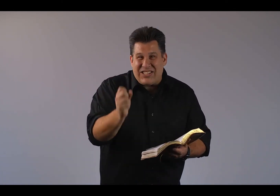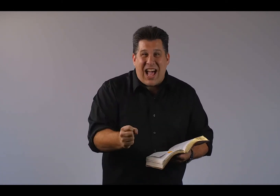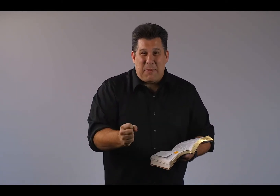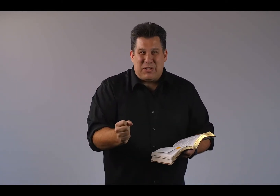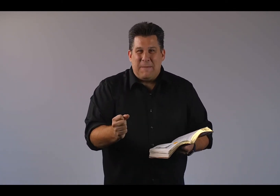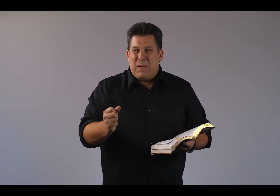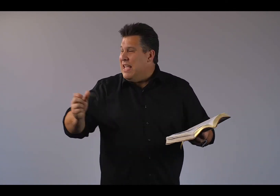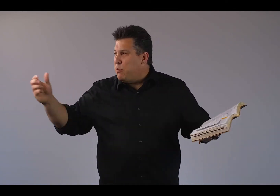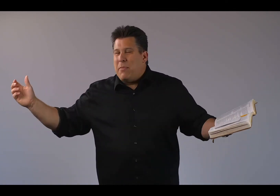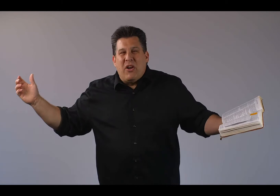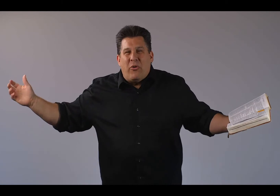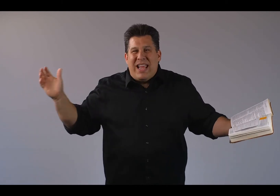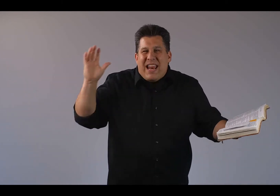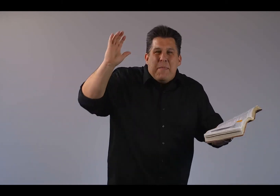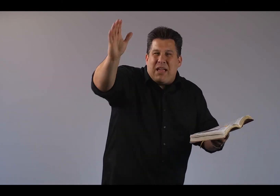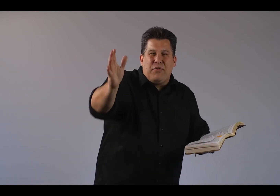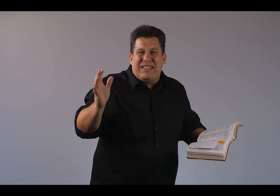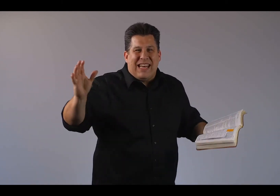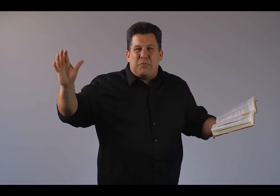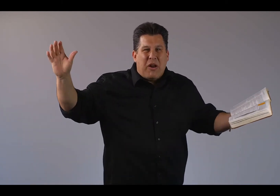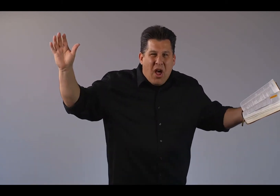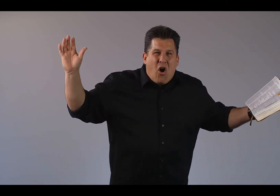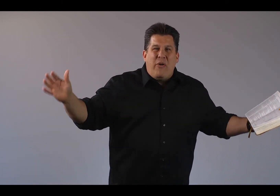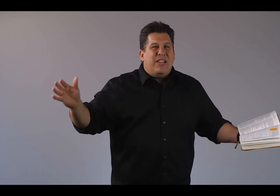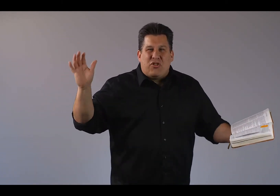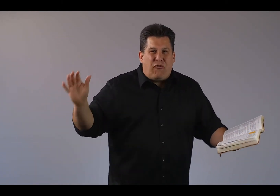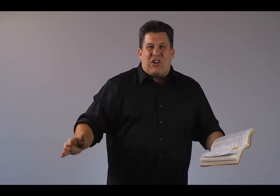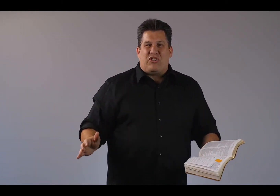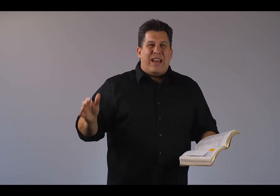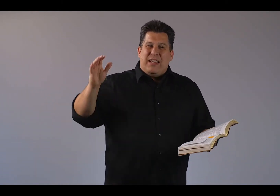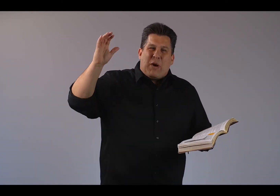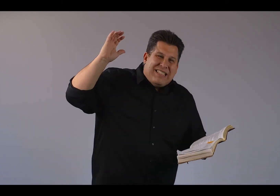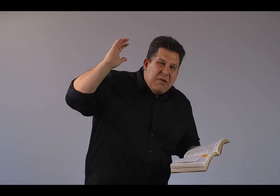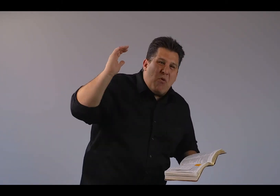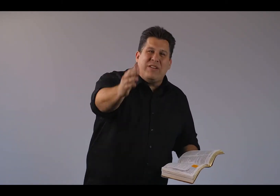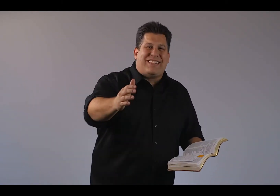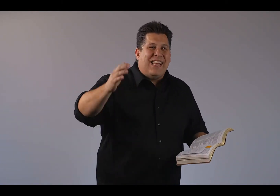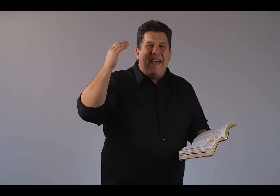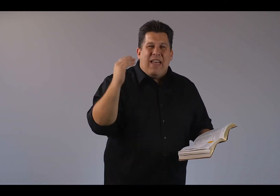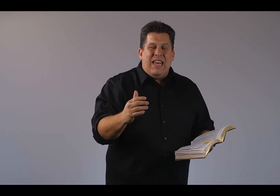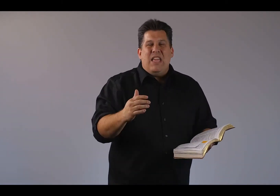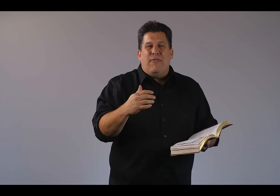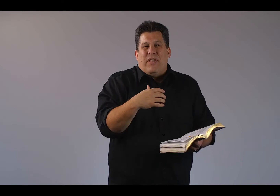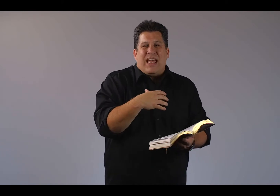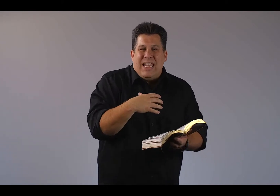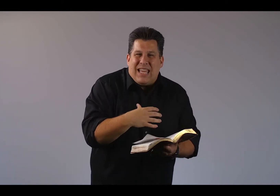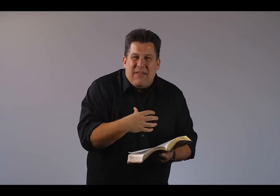stops. He's probably already, he can't even make it through the city. He's probably already so frustrated. He's probably seen more sin and evil that he can even